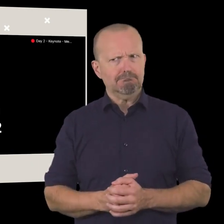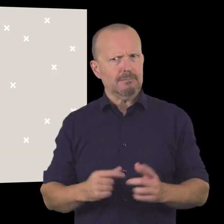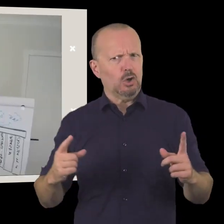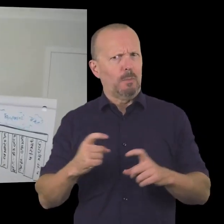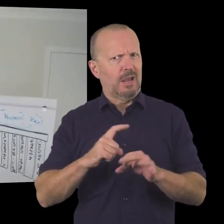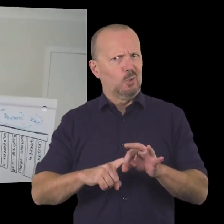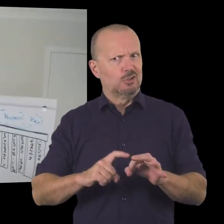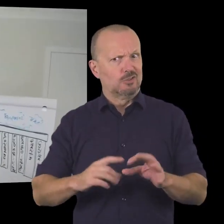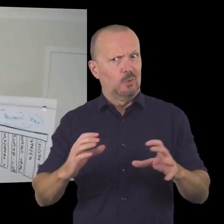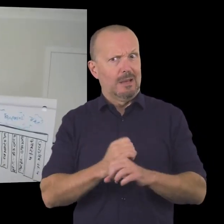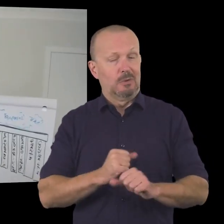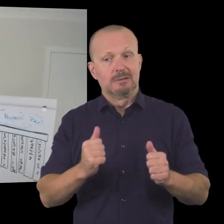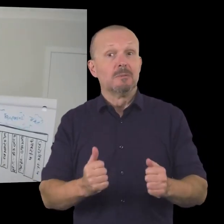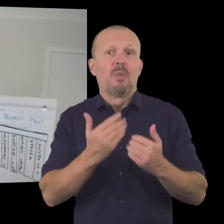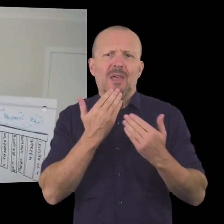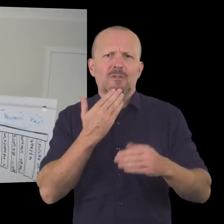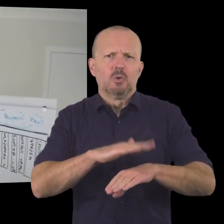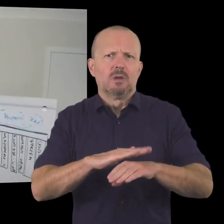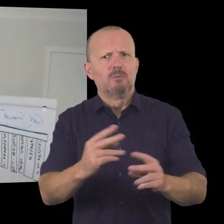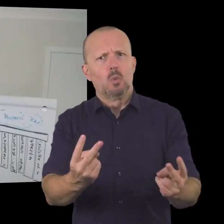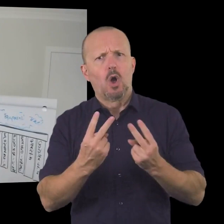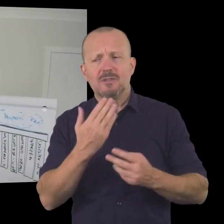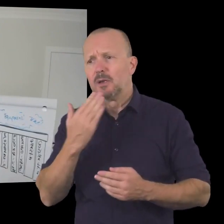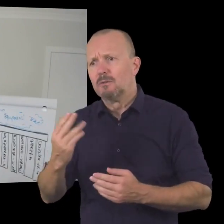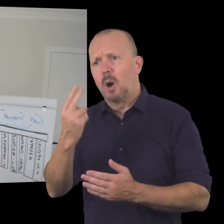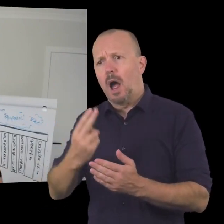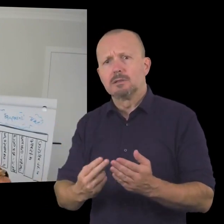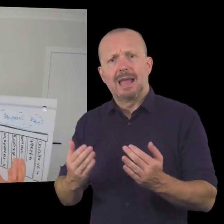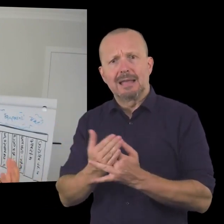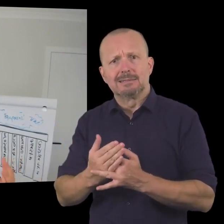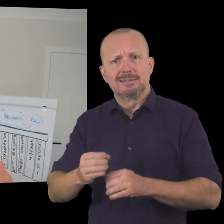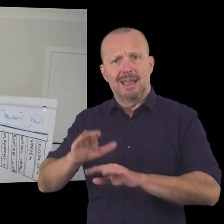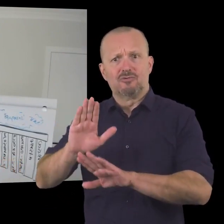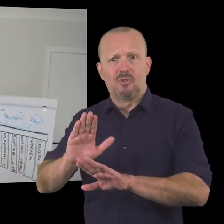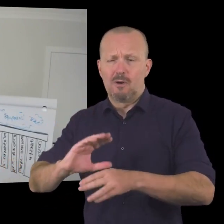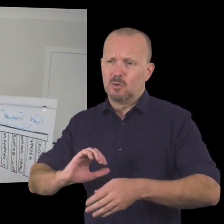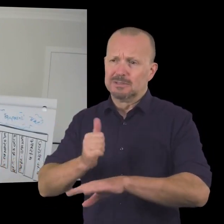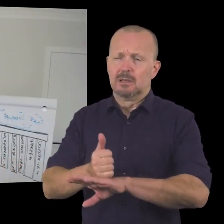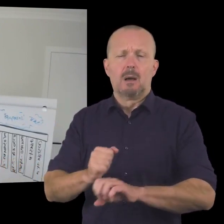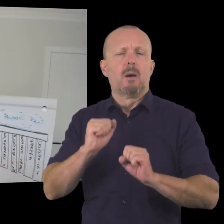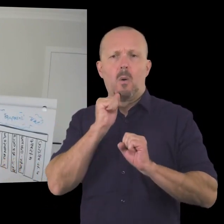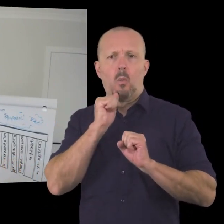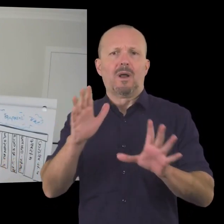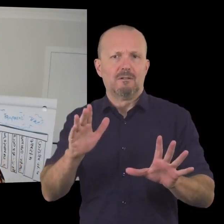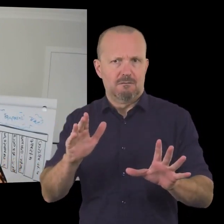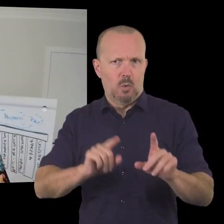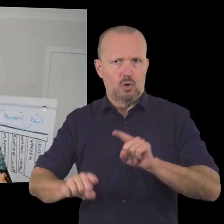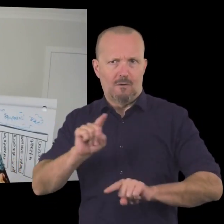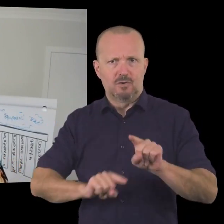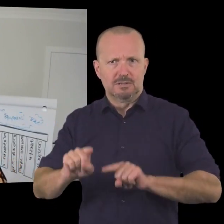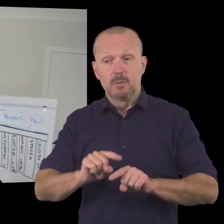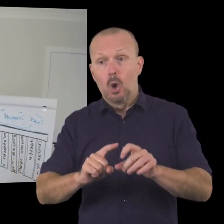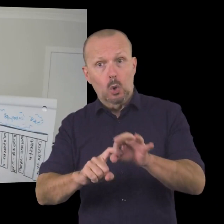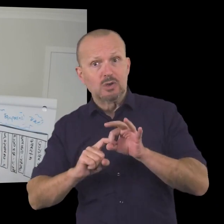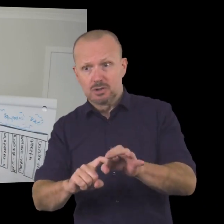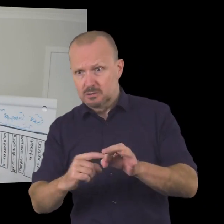uh so thank you for the opportunity uh to uh uh to to chat with you today thank you to arts access te roa for creating this fantastic fantastic